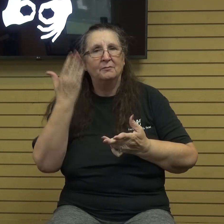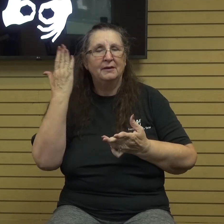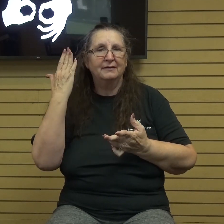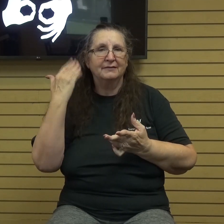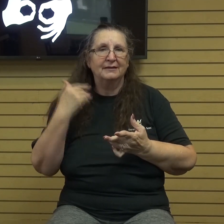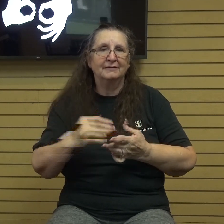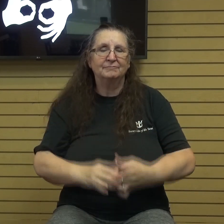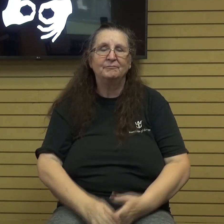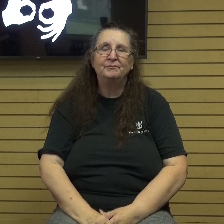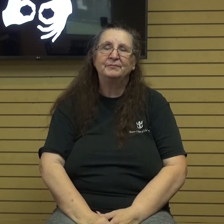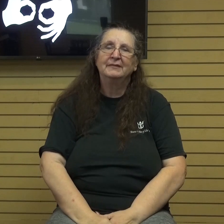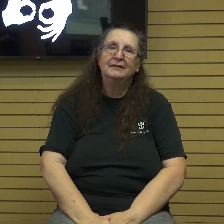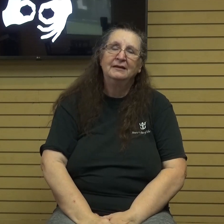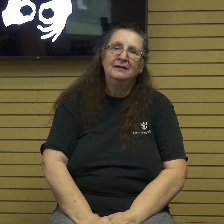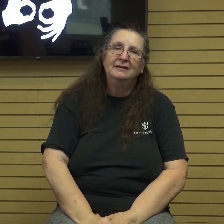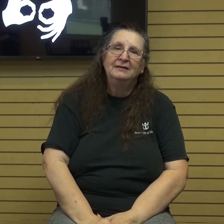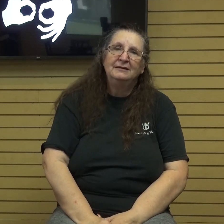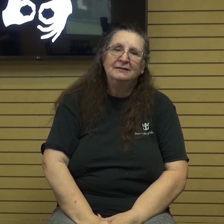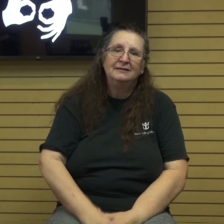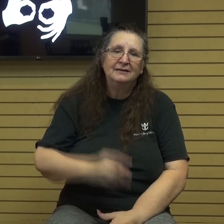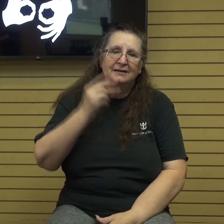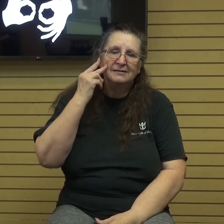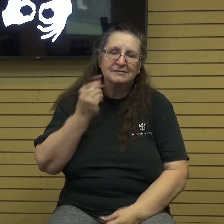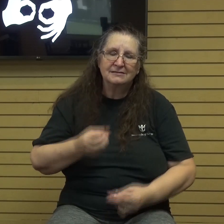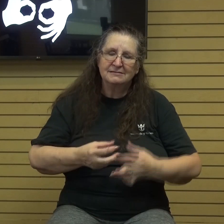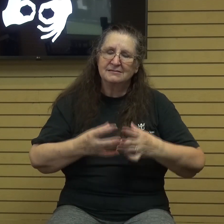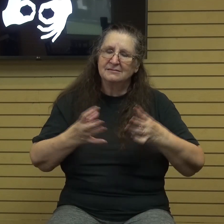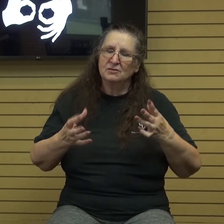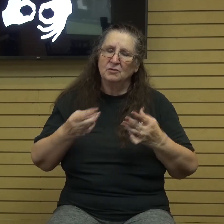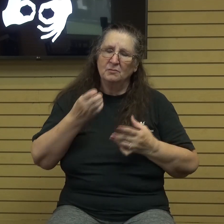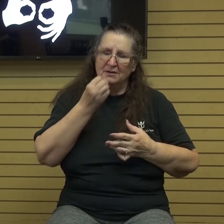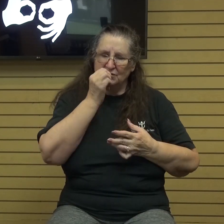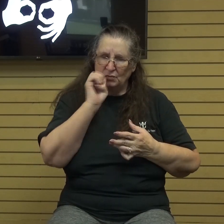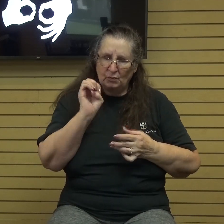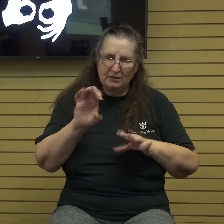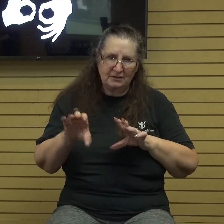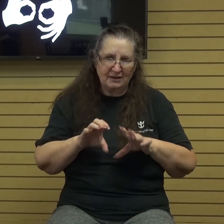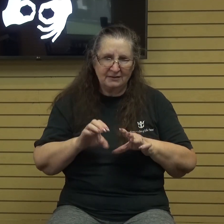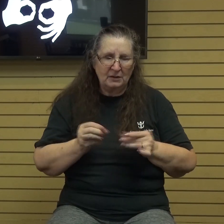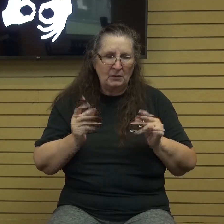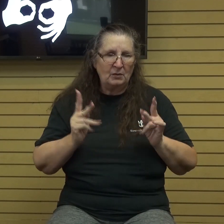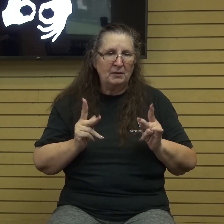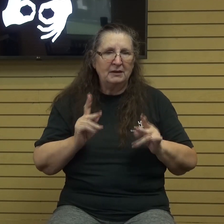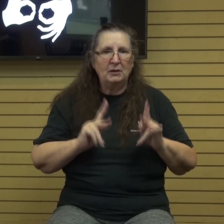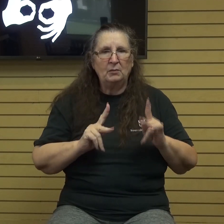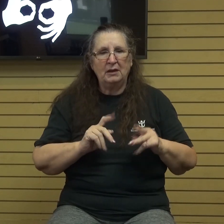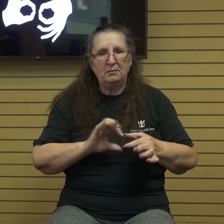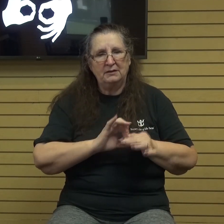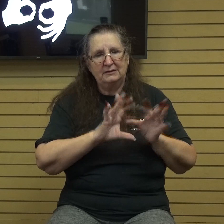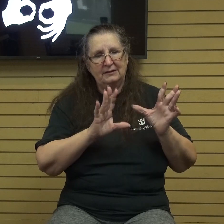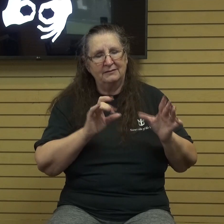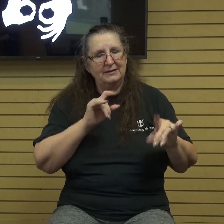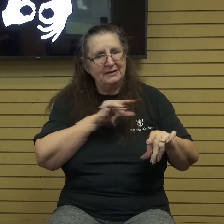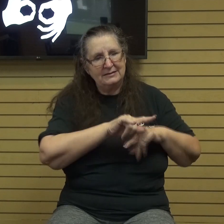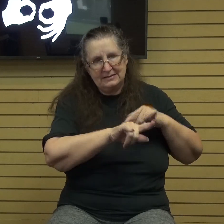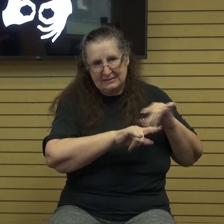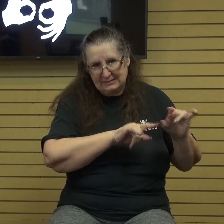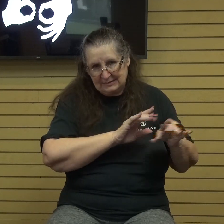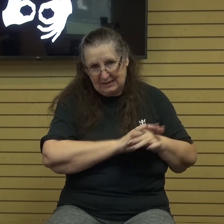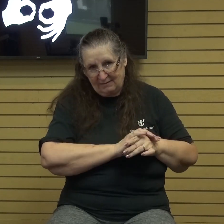it was then. I see so much wickedness, so many people lost and deceived, and I wonder if the Lord is coming